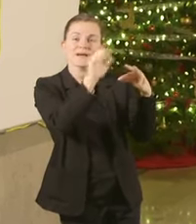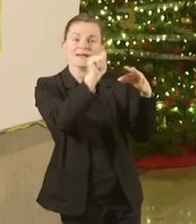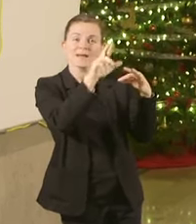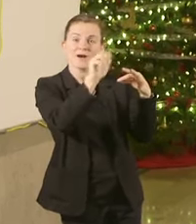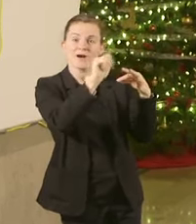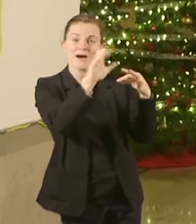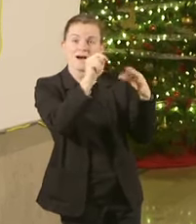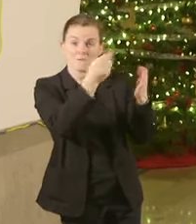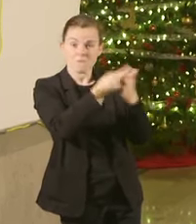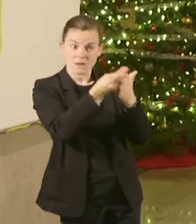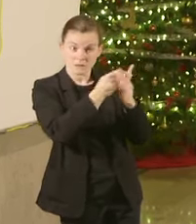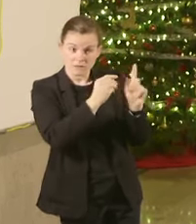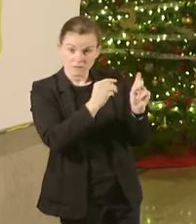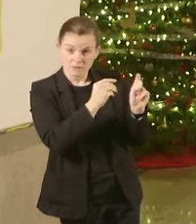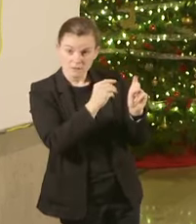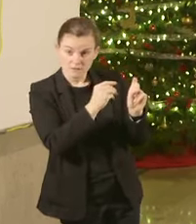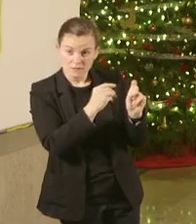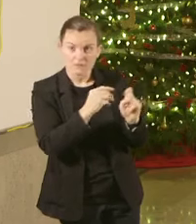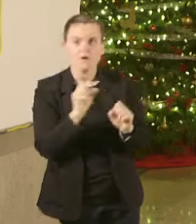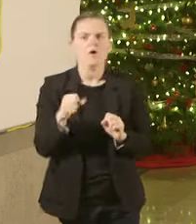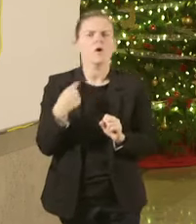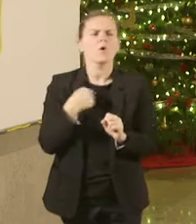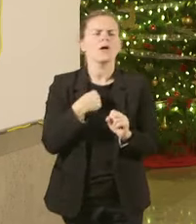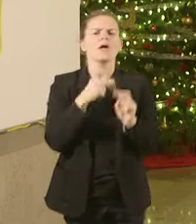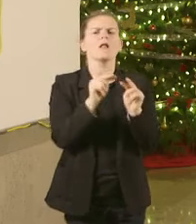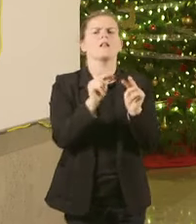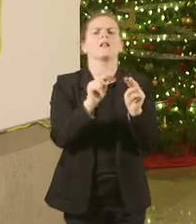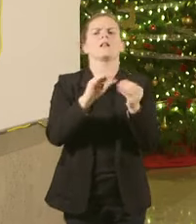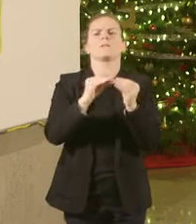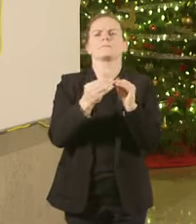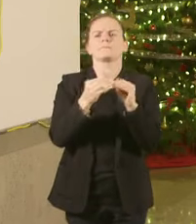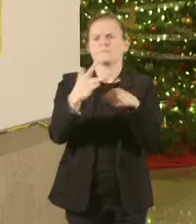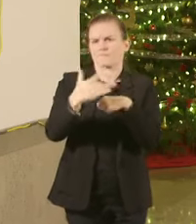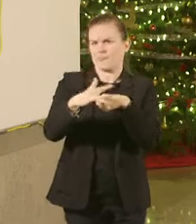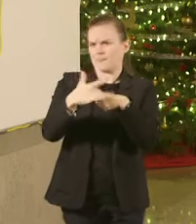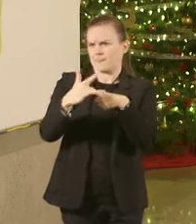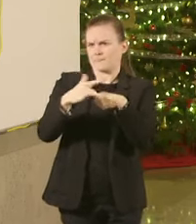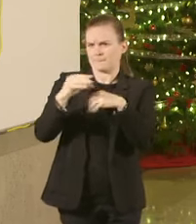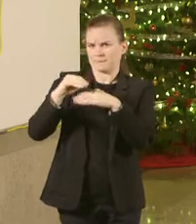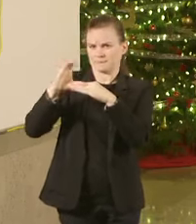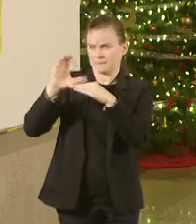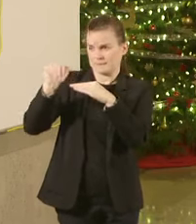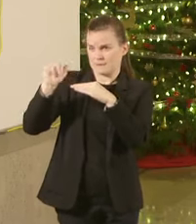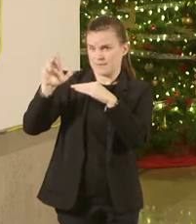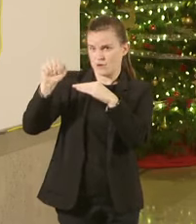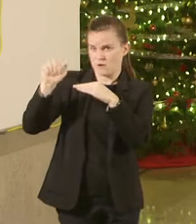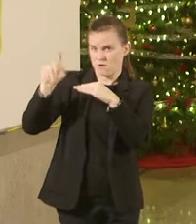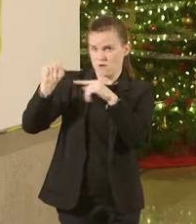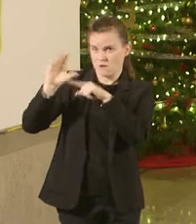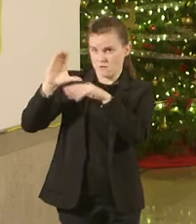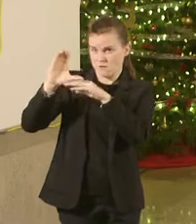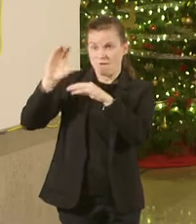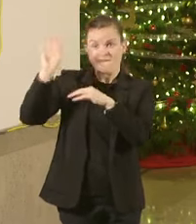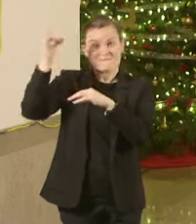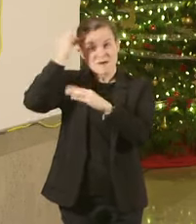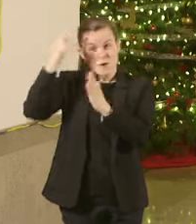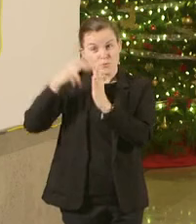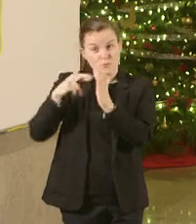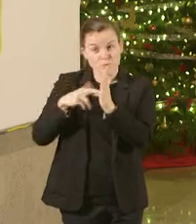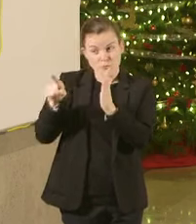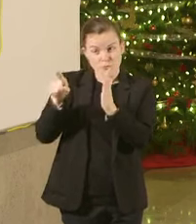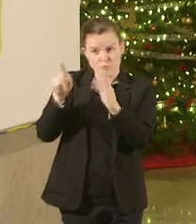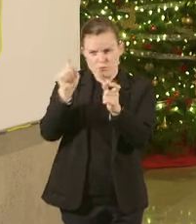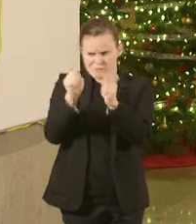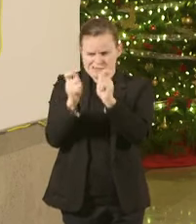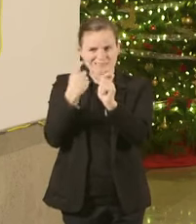that CARES Act availability of dollars The federal government has made some changes recently in the resources, the CARES dollars